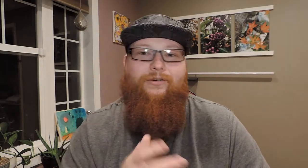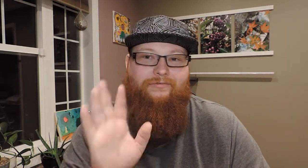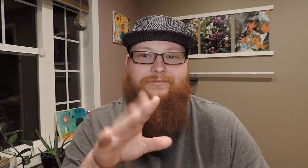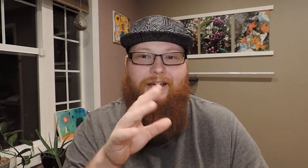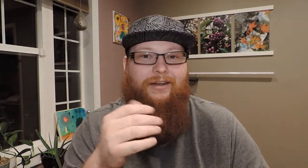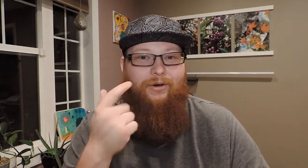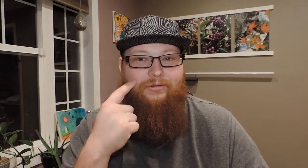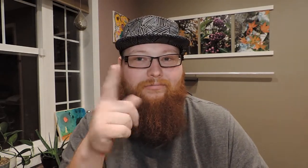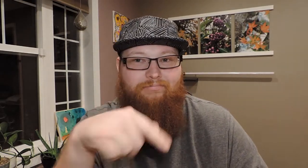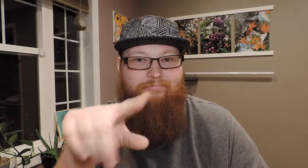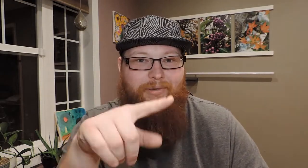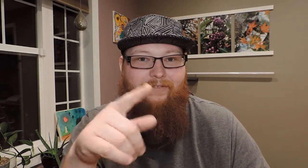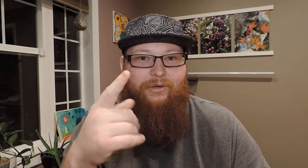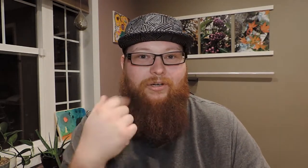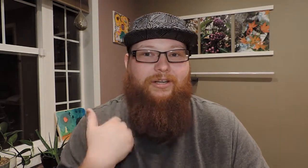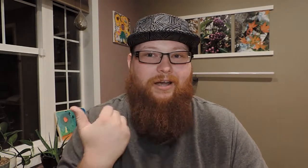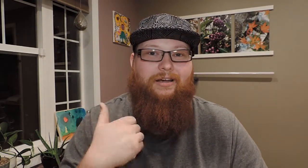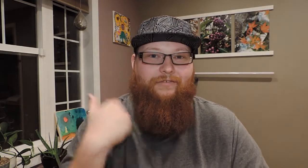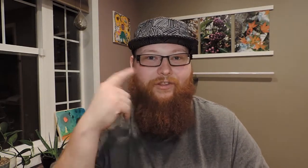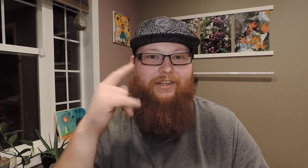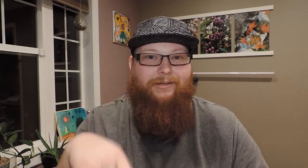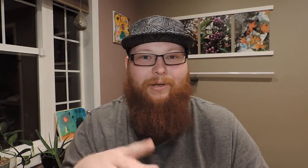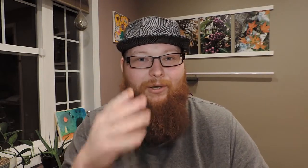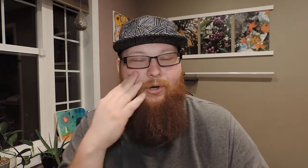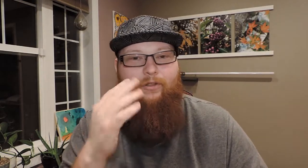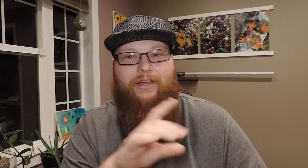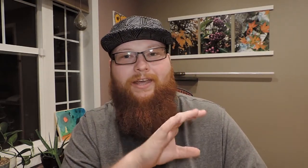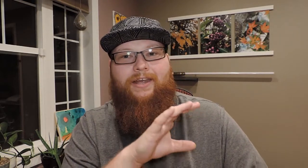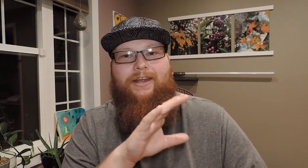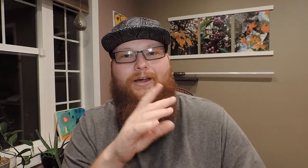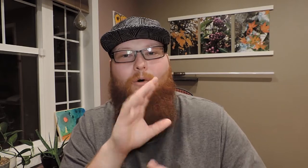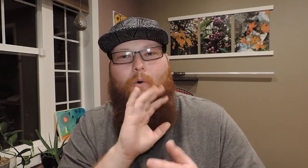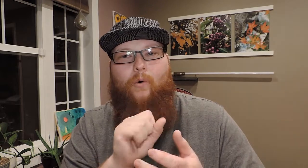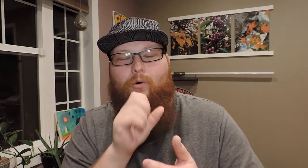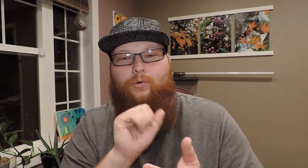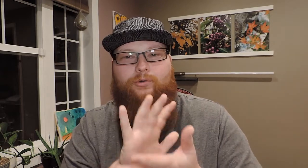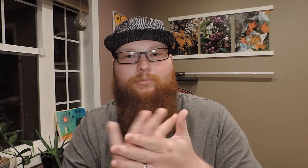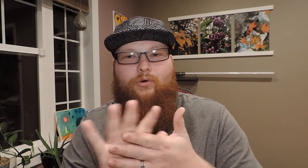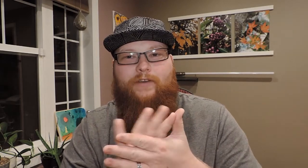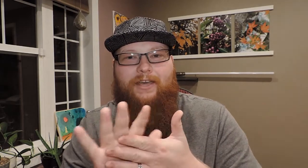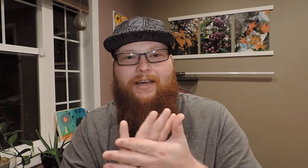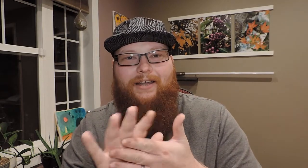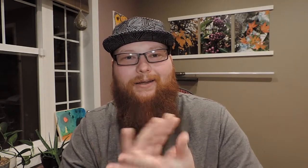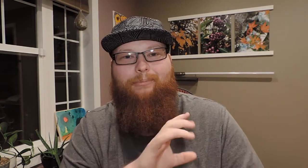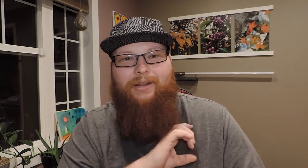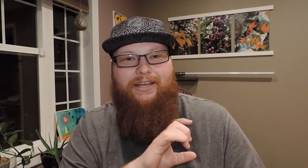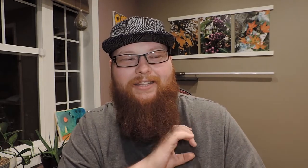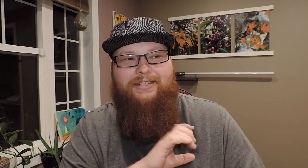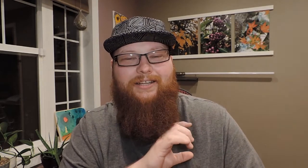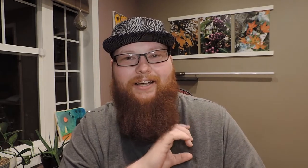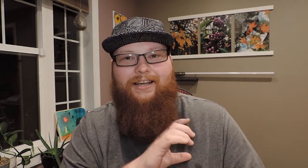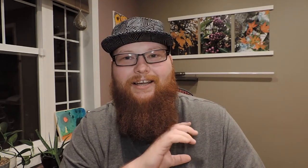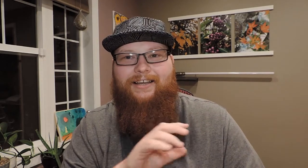know, I know a bit of you are young for this, but you know the old movie, uh, Police, uh,